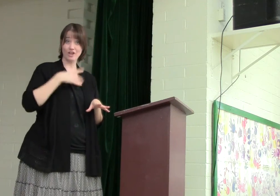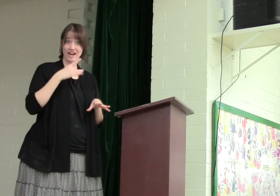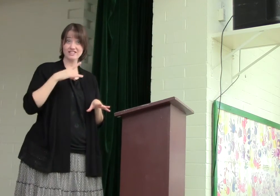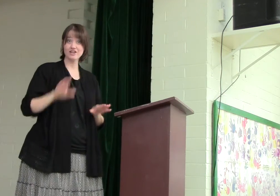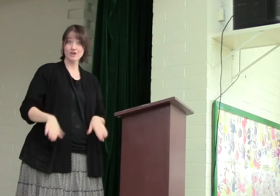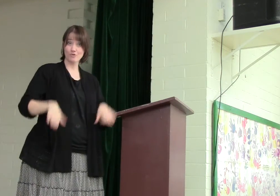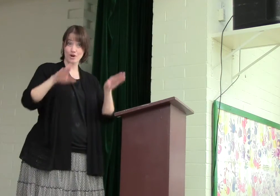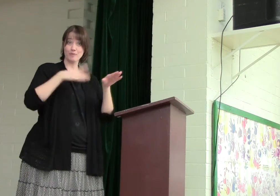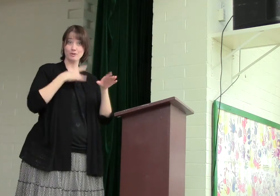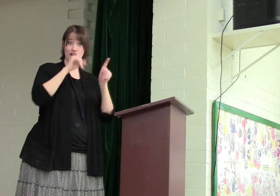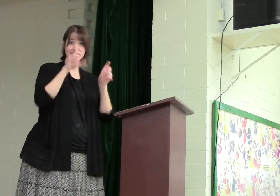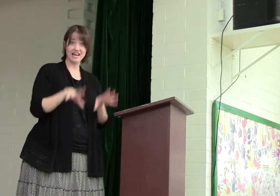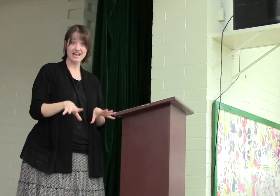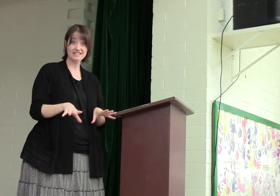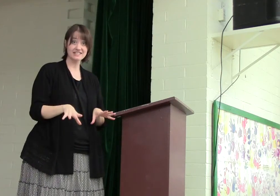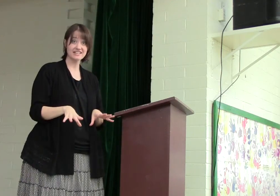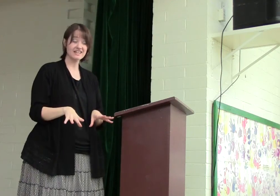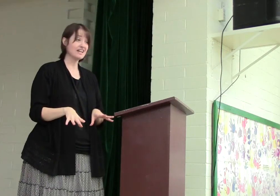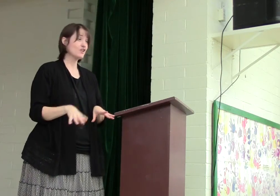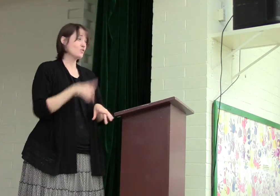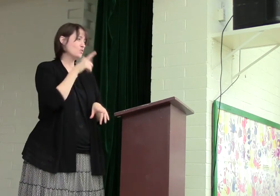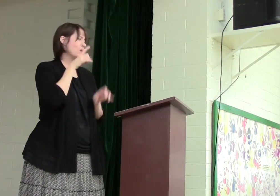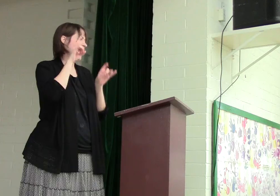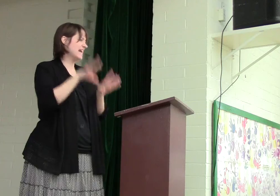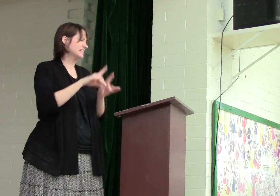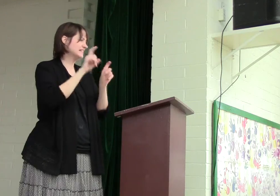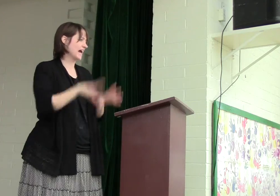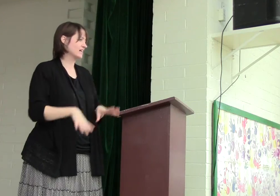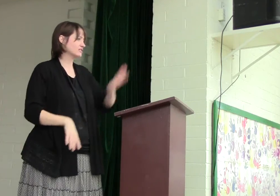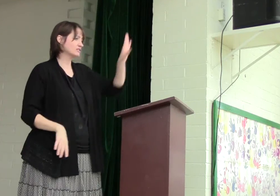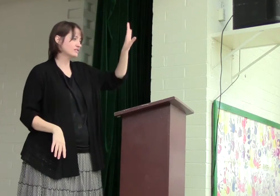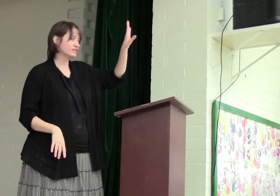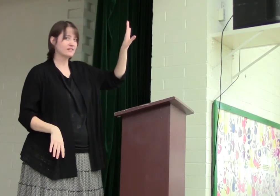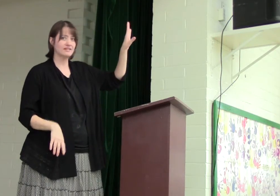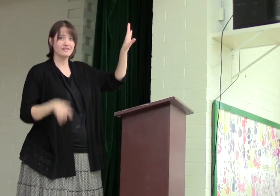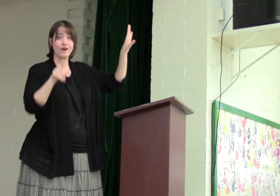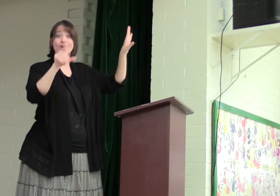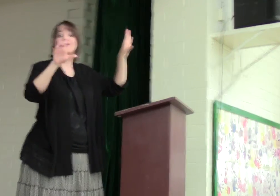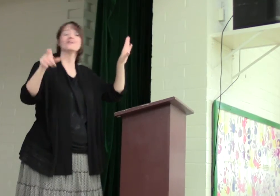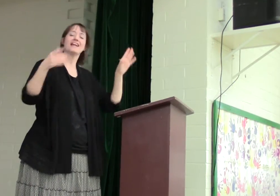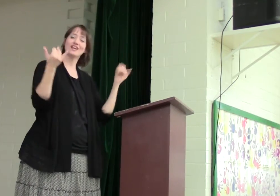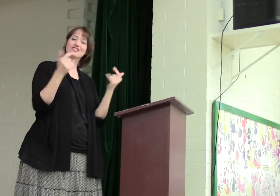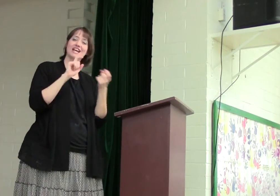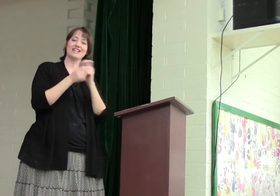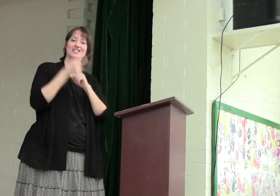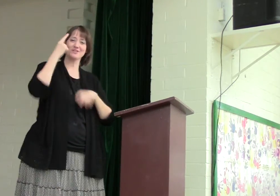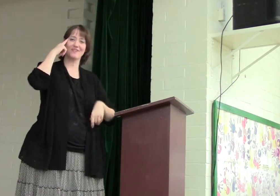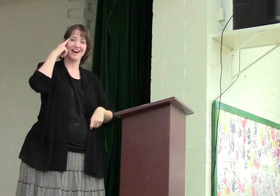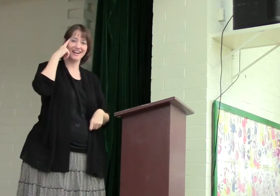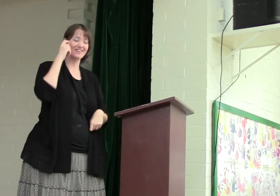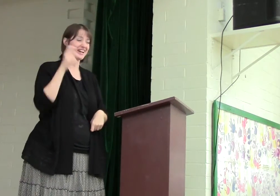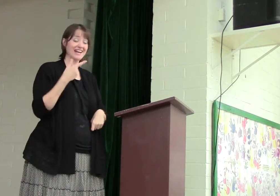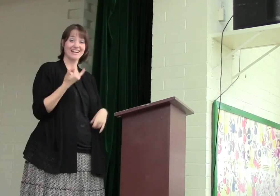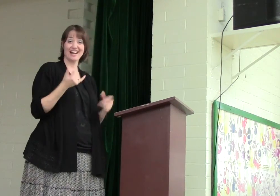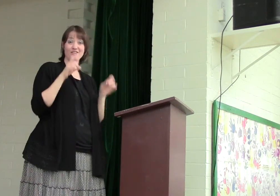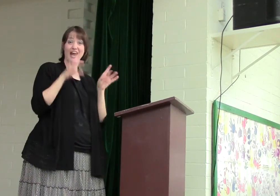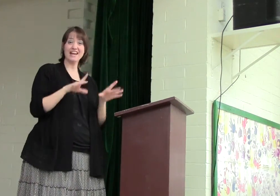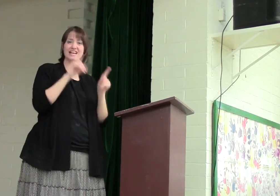liked, growing up, you liked tests? Who hated tests? Oh, I know, you're changing the line? Both.